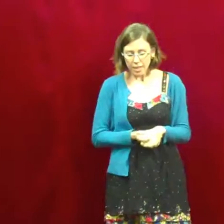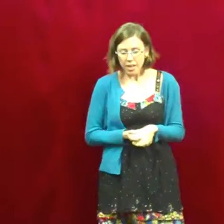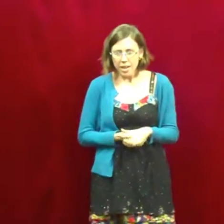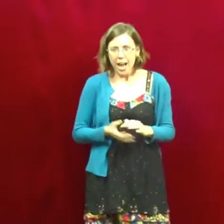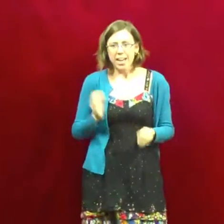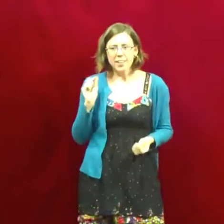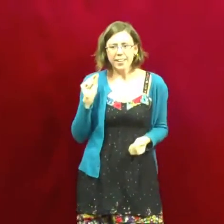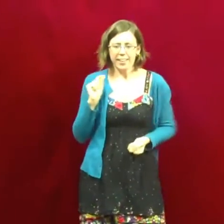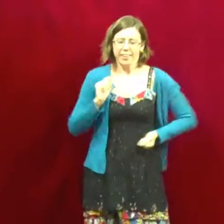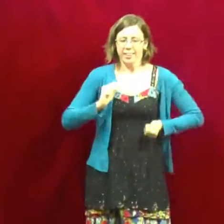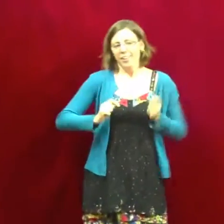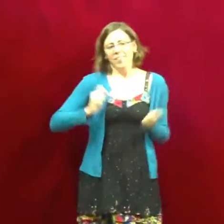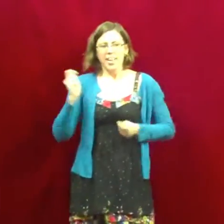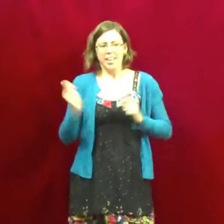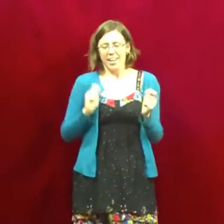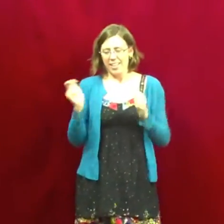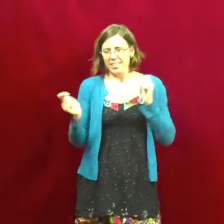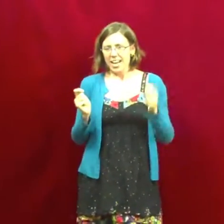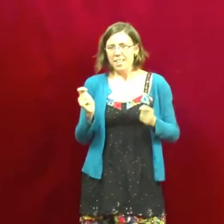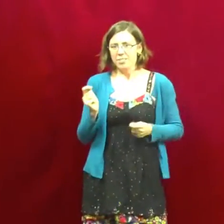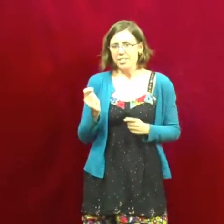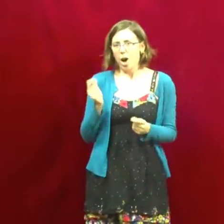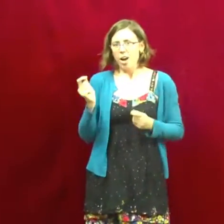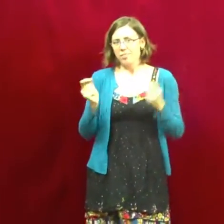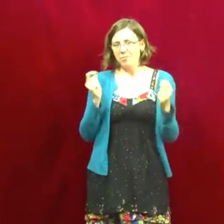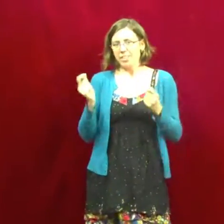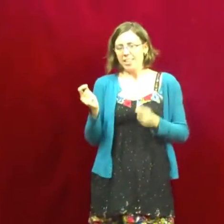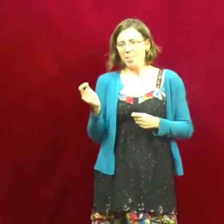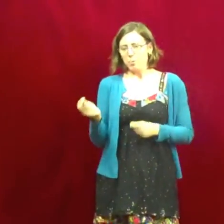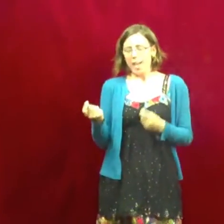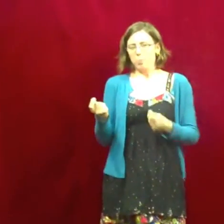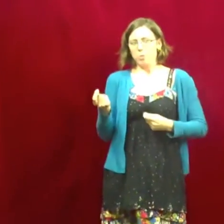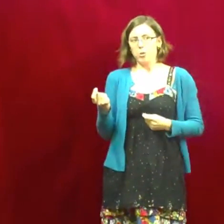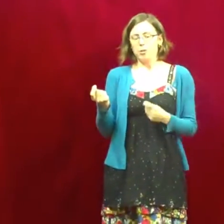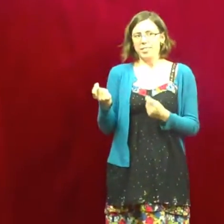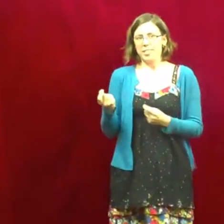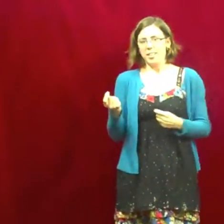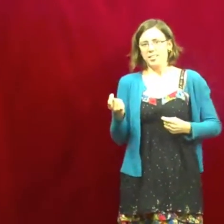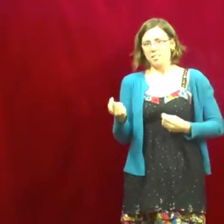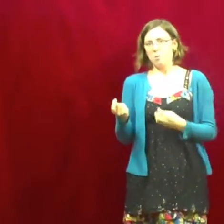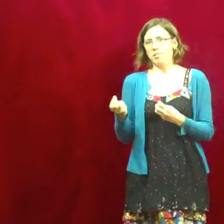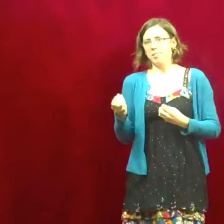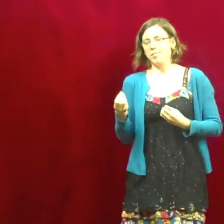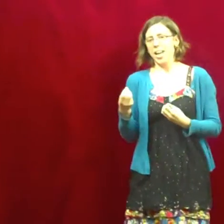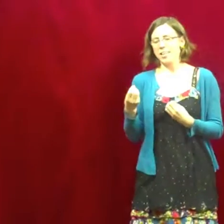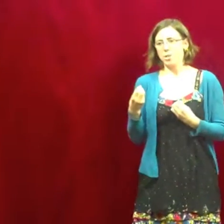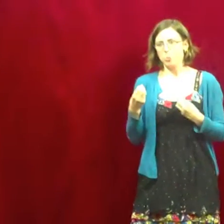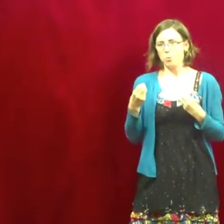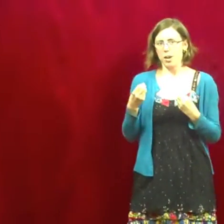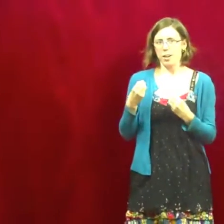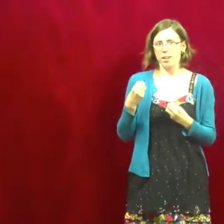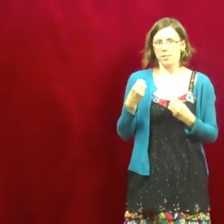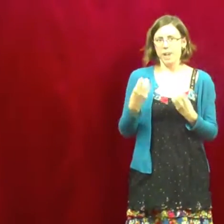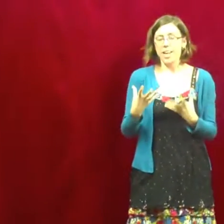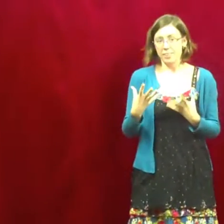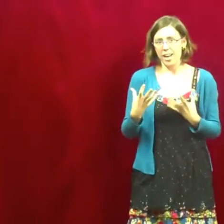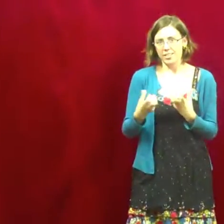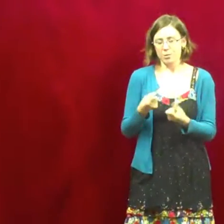And I think that it's kind of this odd feeling that you get when you go to see someone that you, uh, idolize, or,